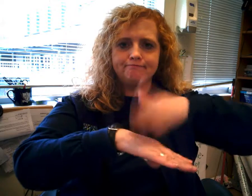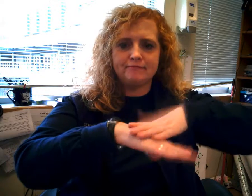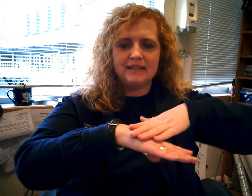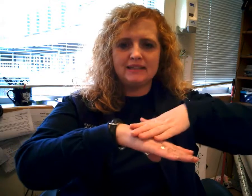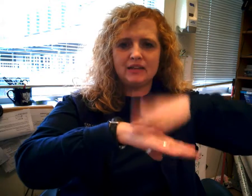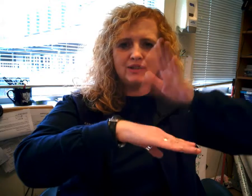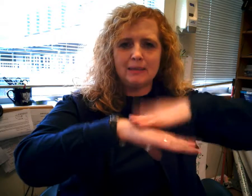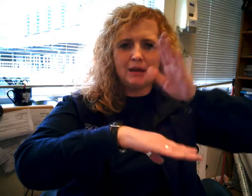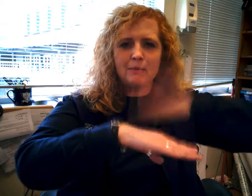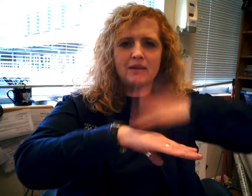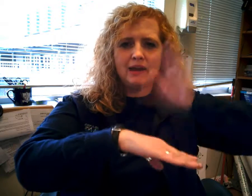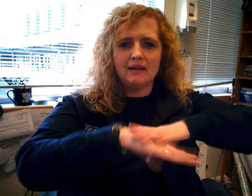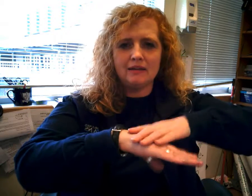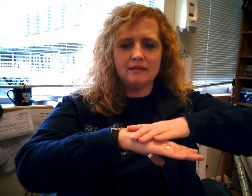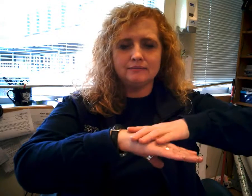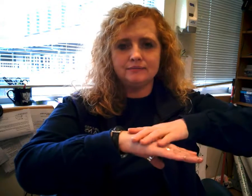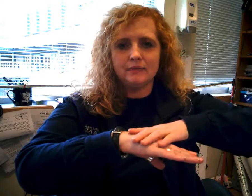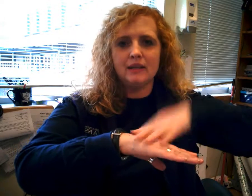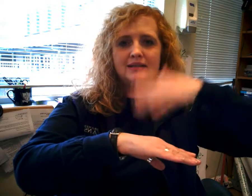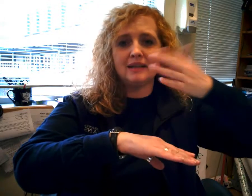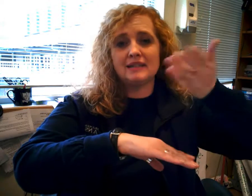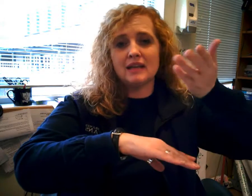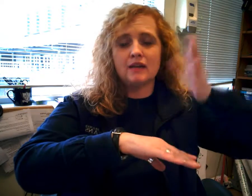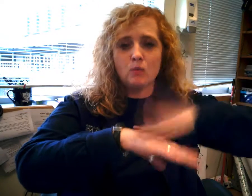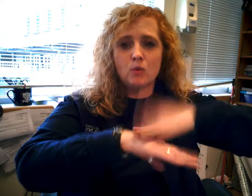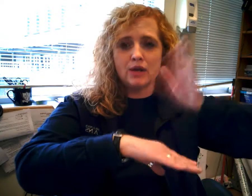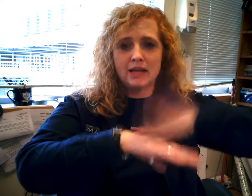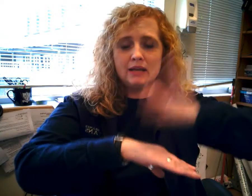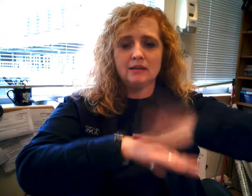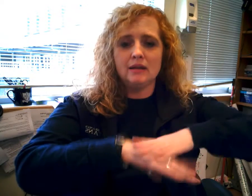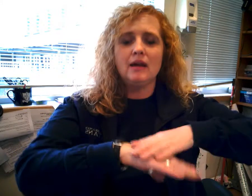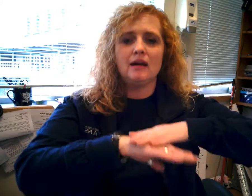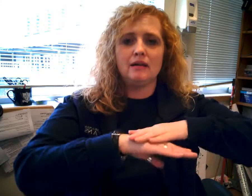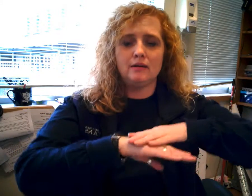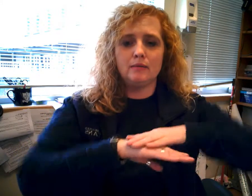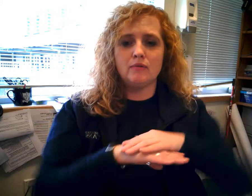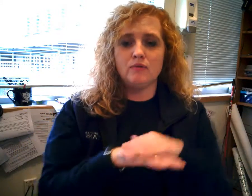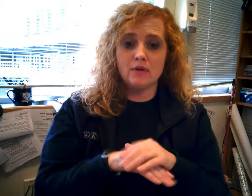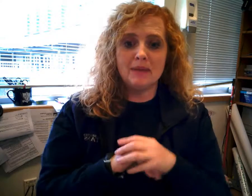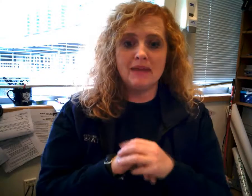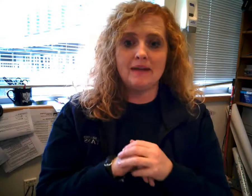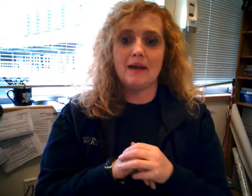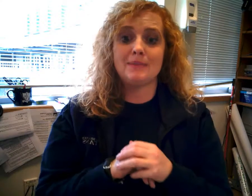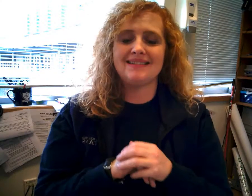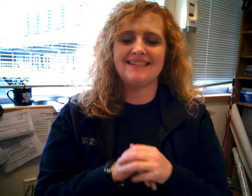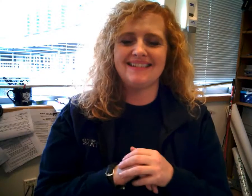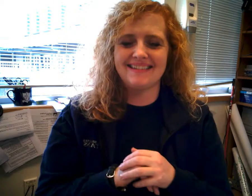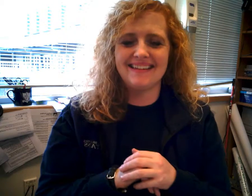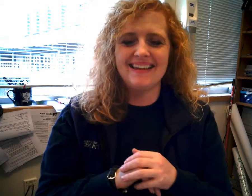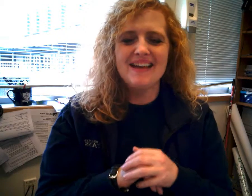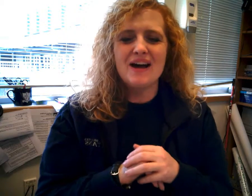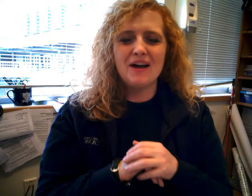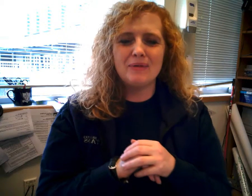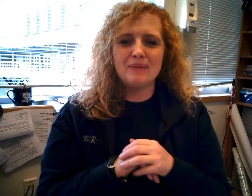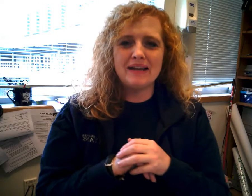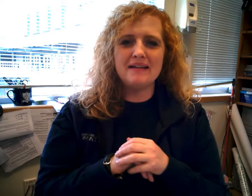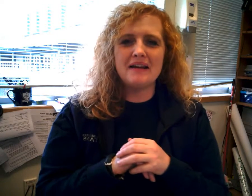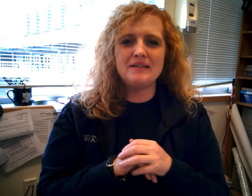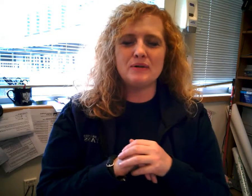It's like you're slapping them on the hand. Because it is kind of a warning, um, before the big thing happens. Uh, recognize or